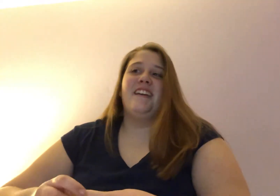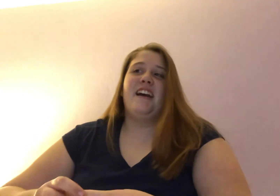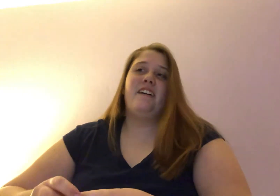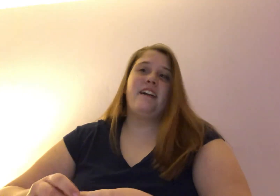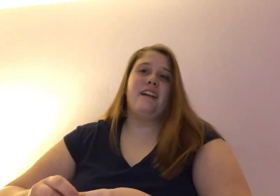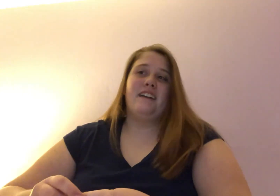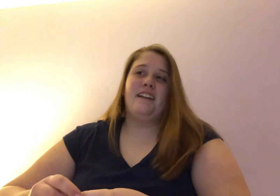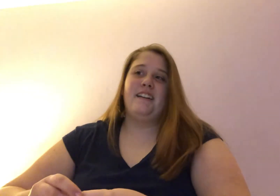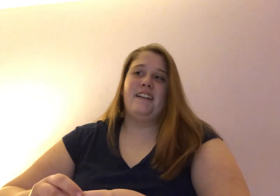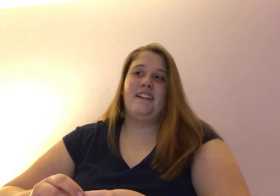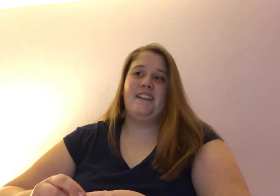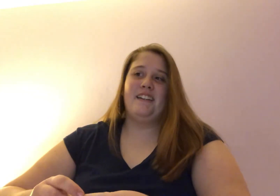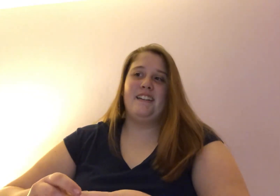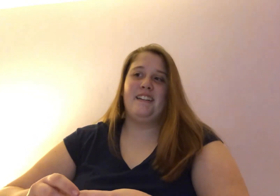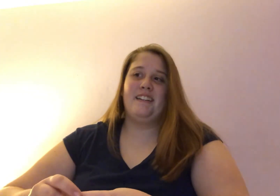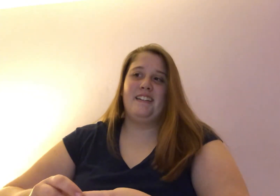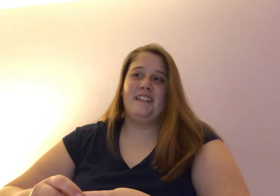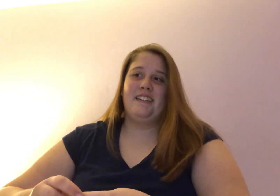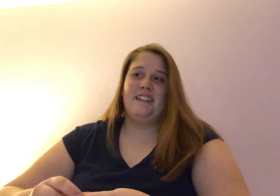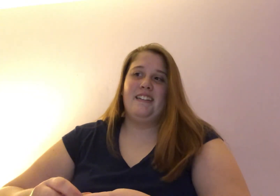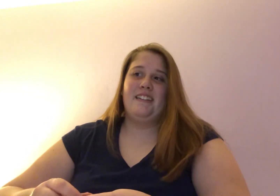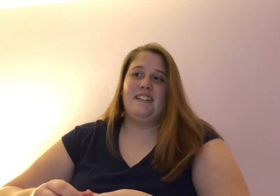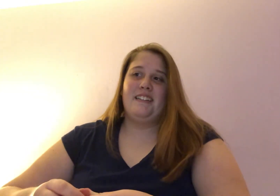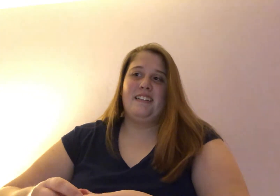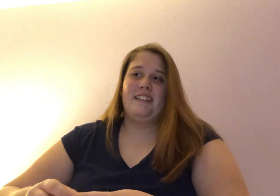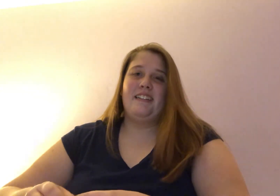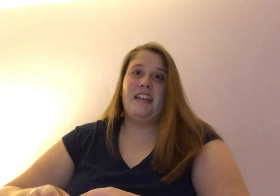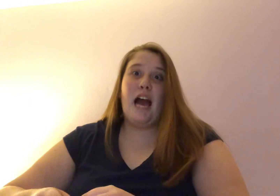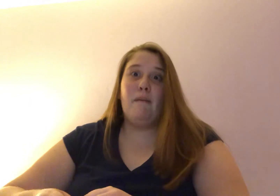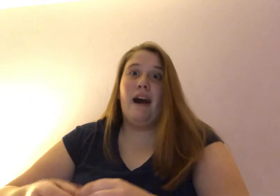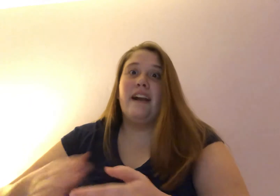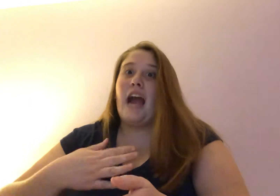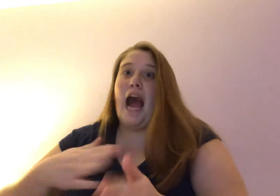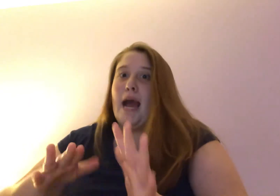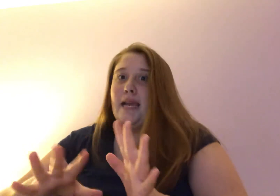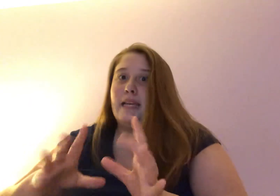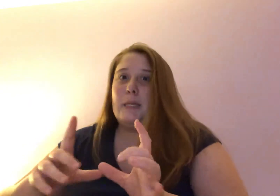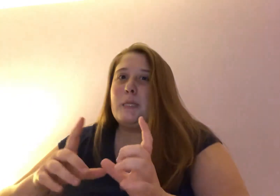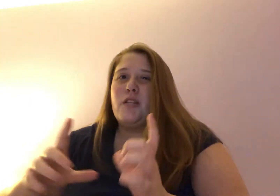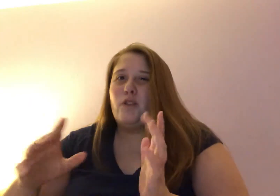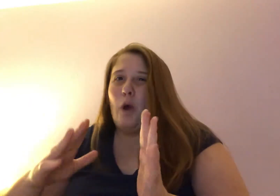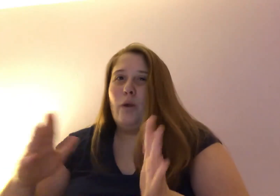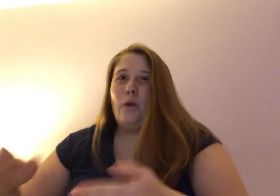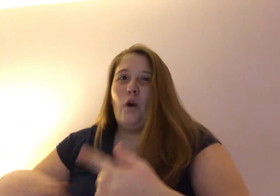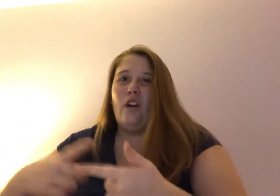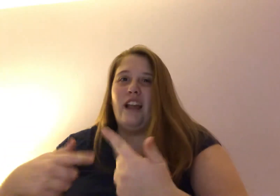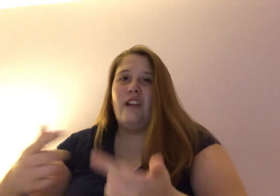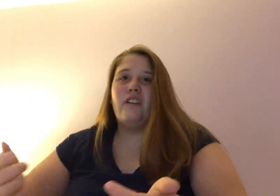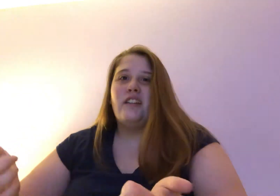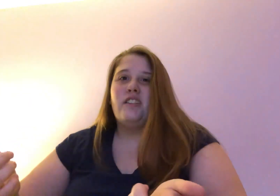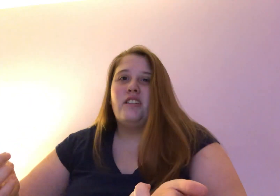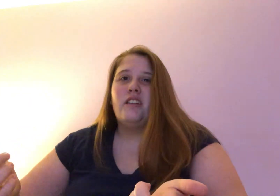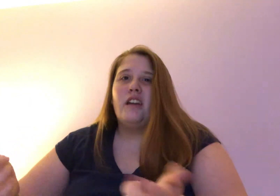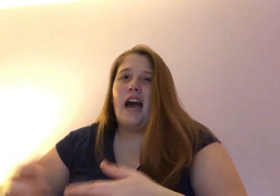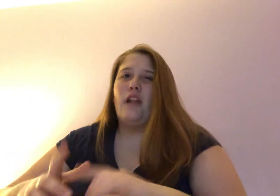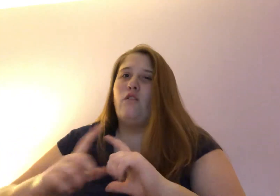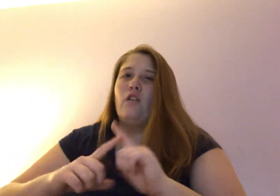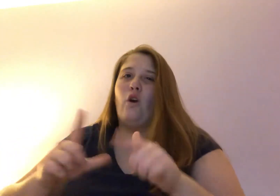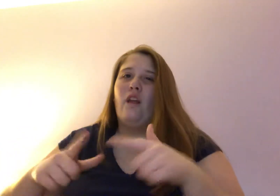She wants to do a song in sign language to learn. Yeah, but I don't know the whole language. I don't know the whole